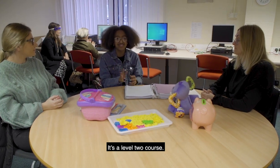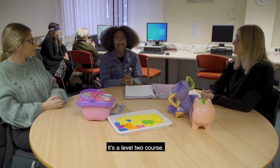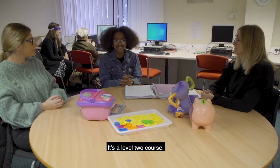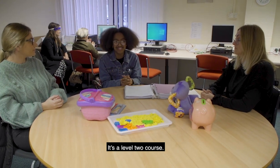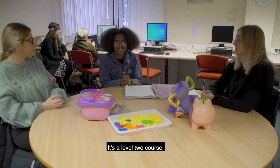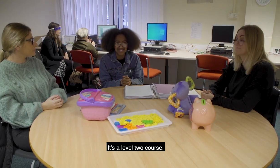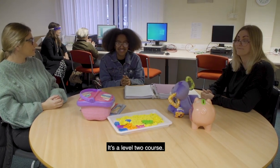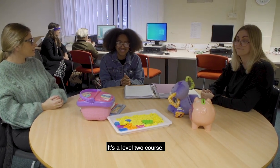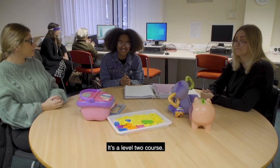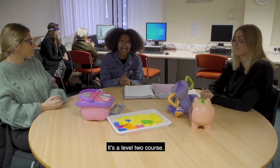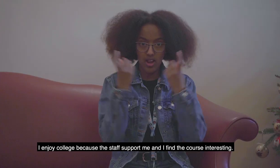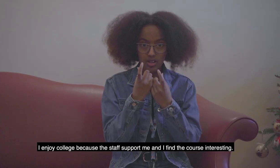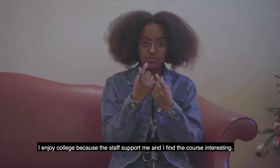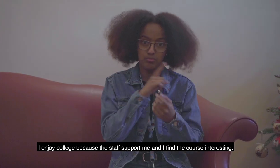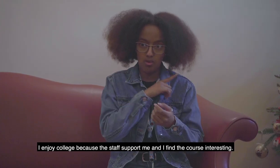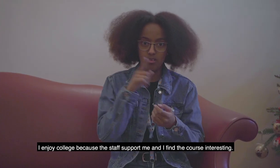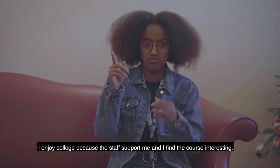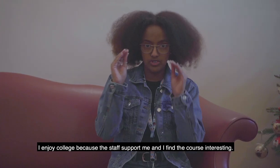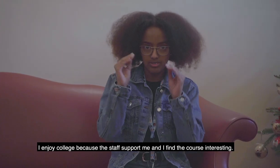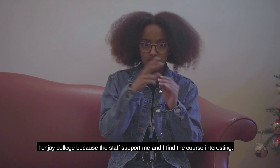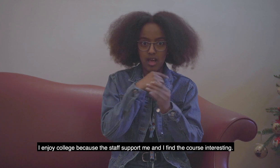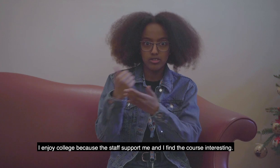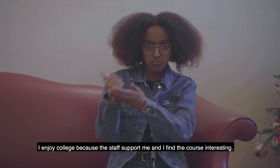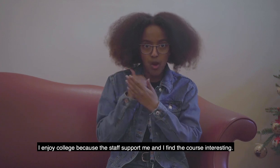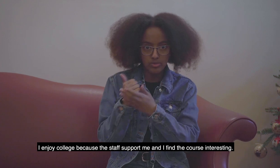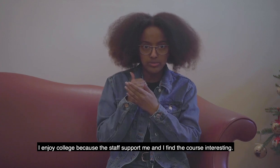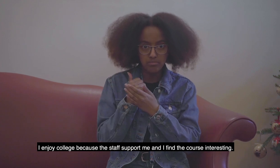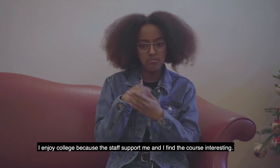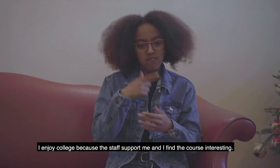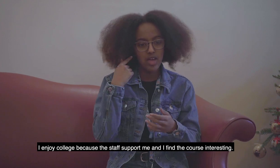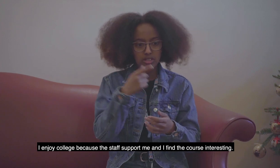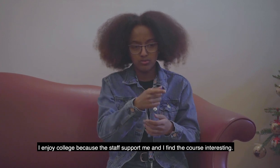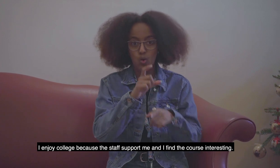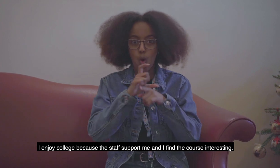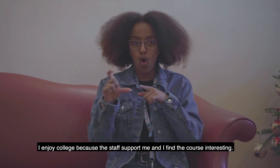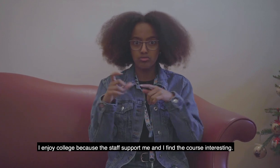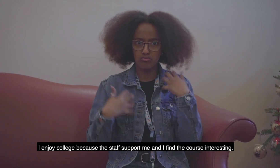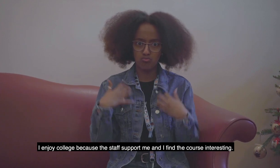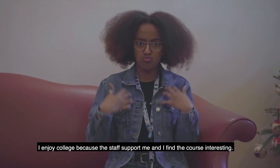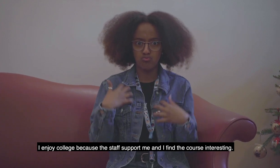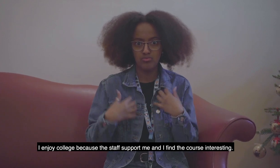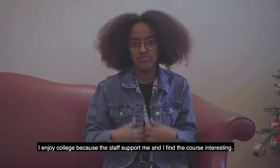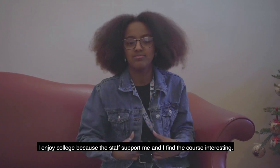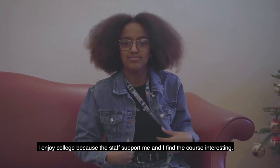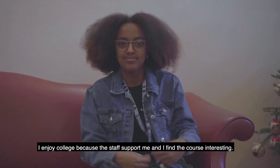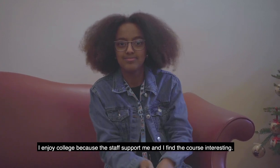It's a level 2 course. I enjoy college because the staff support me and I find the course interesting.